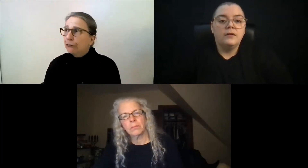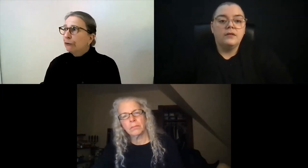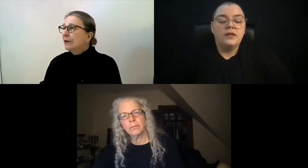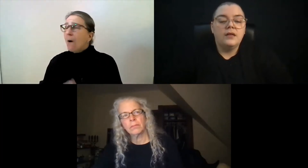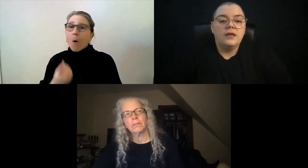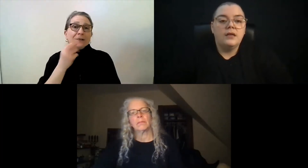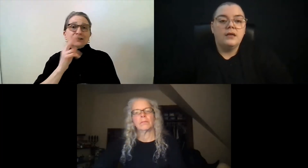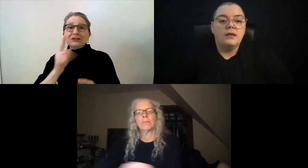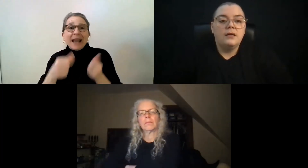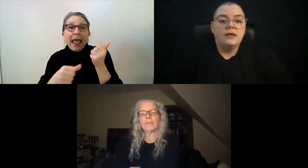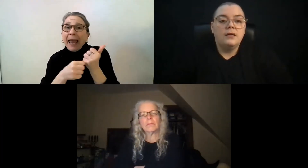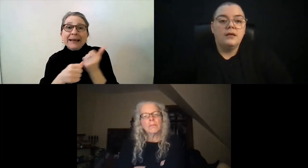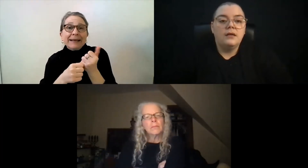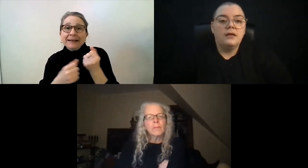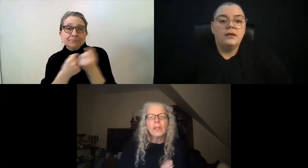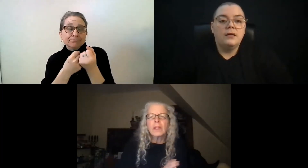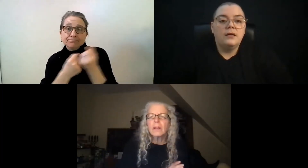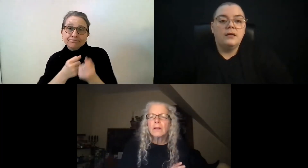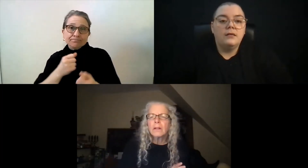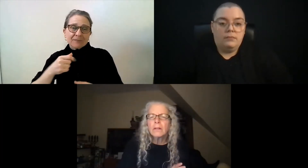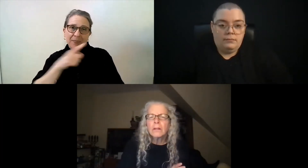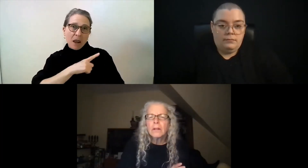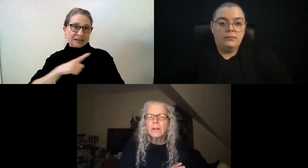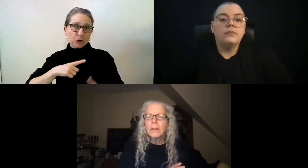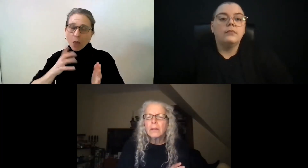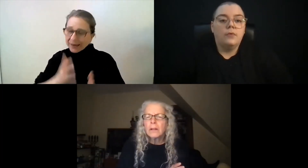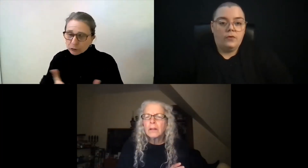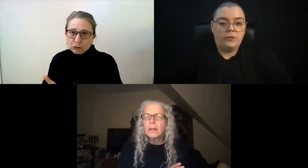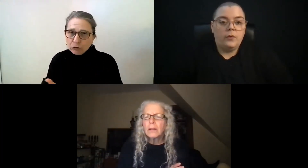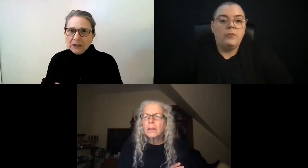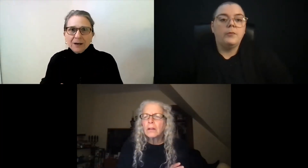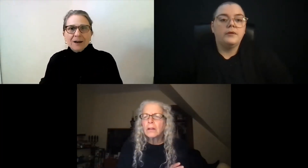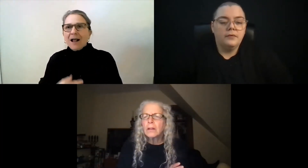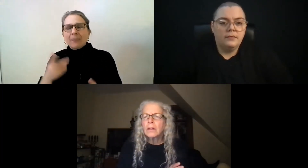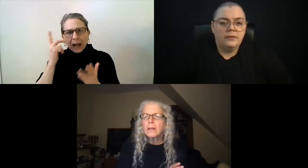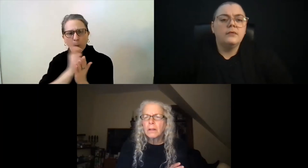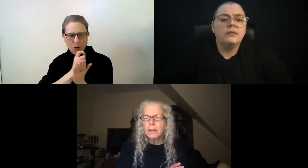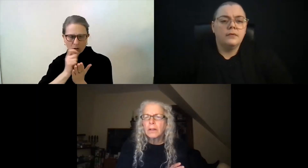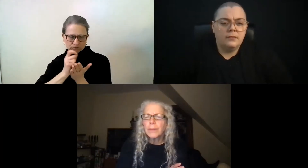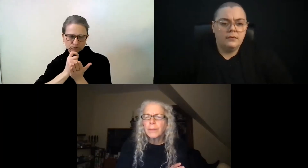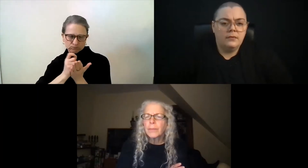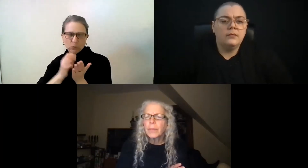Sometimes the, hold on one moment.